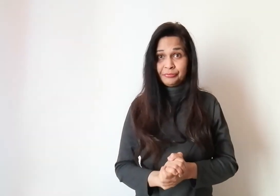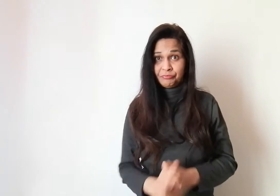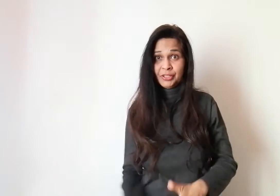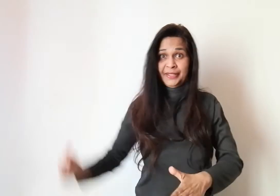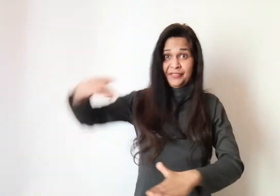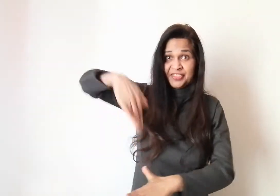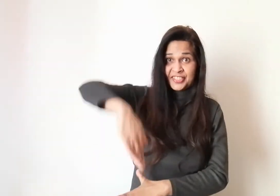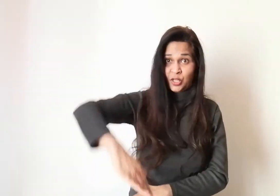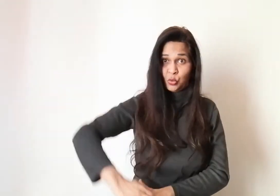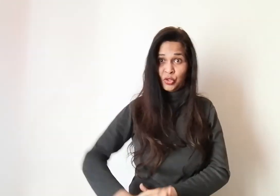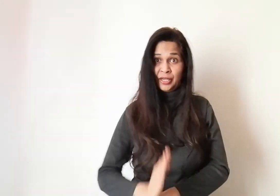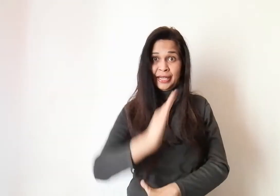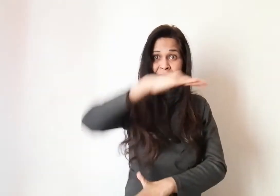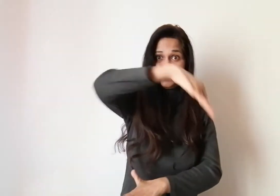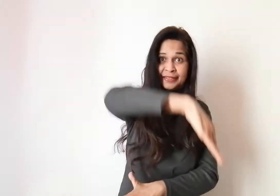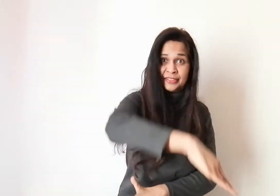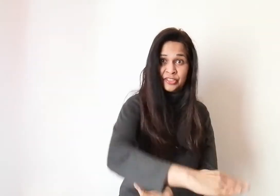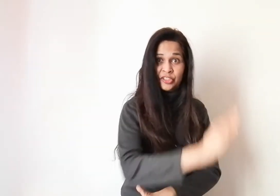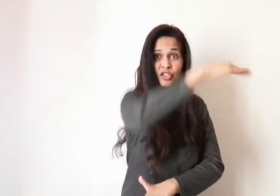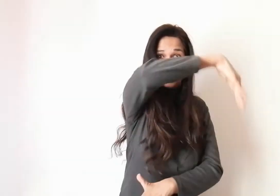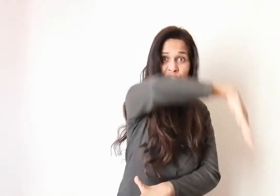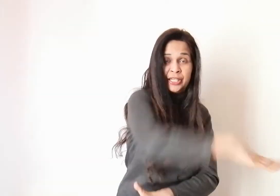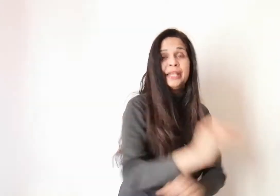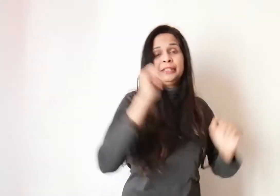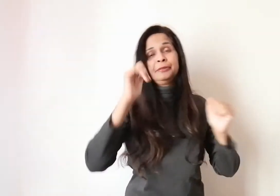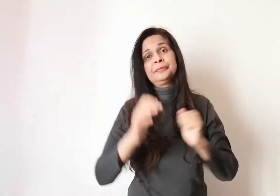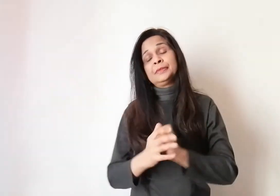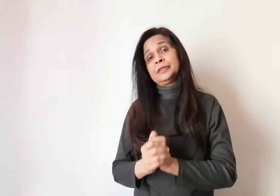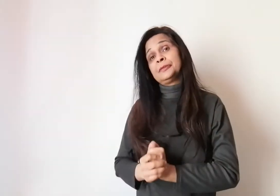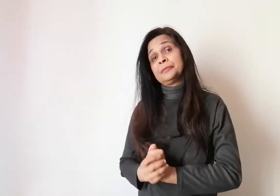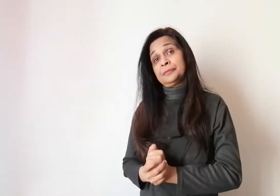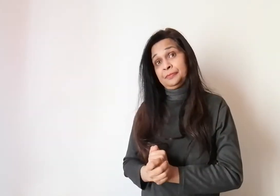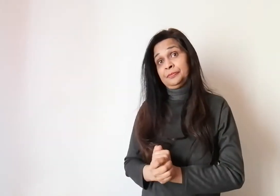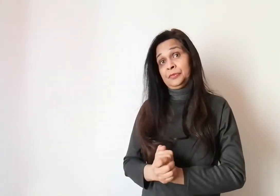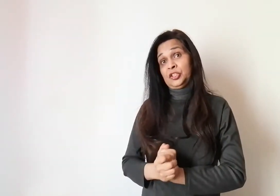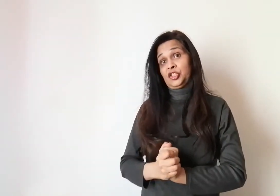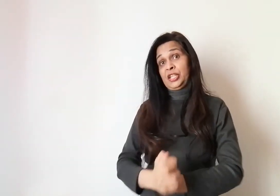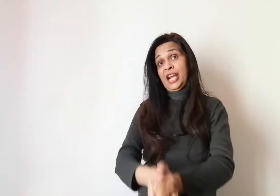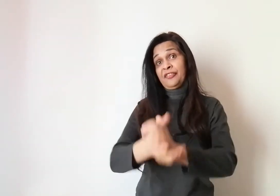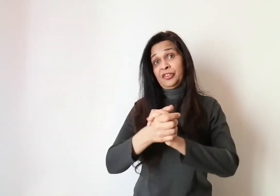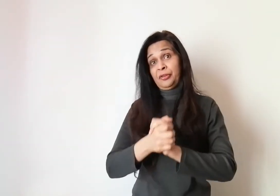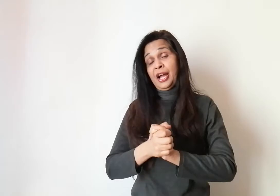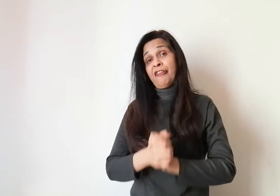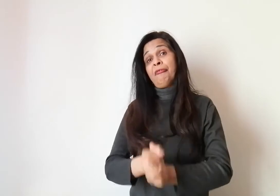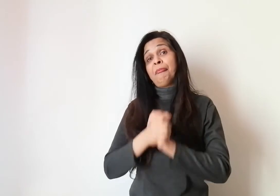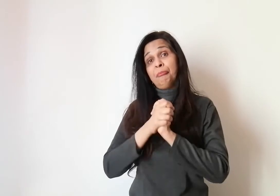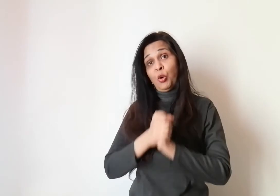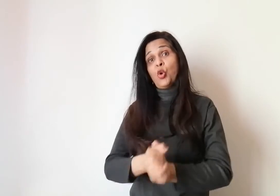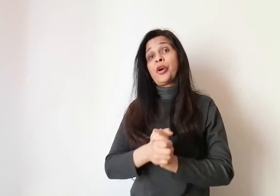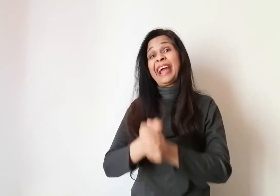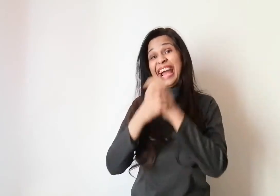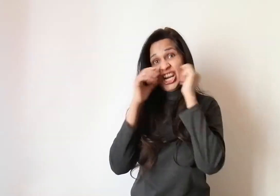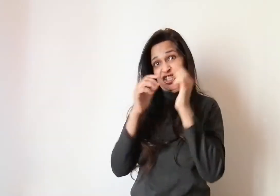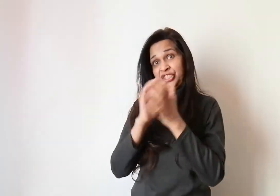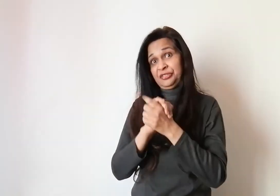They have to slow down like this and start again. So they have to have more caution